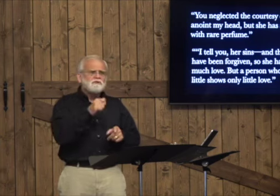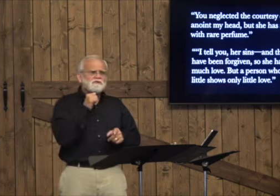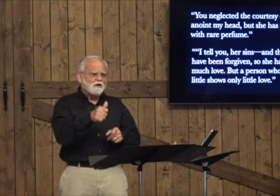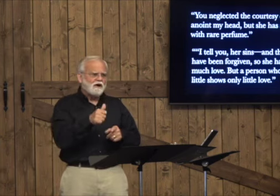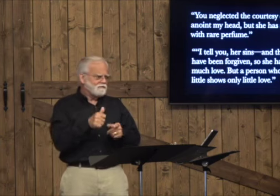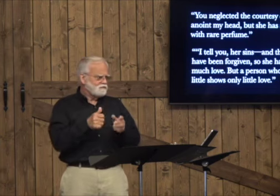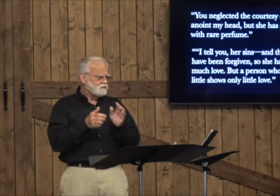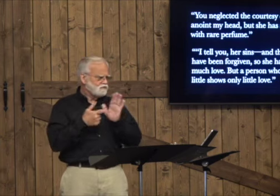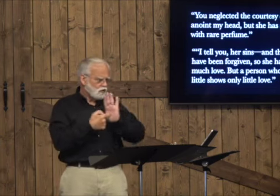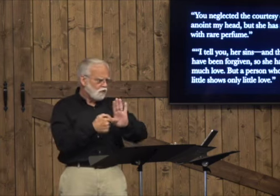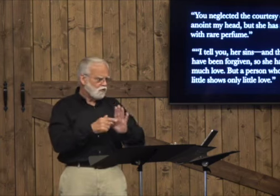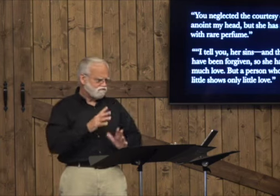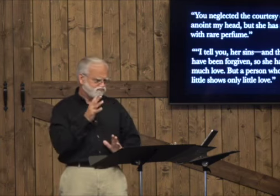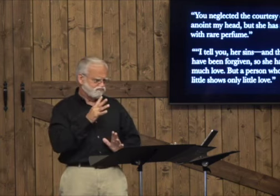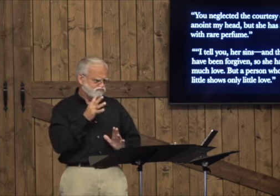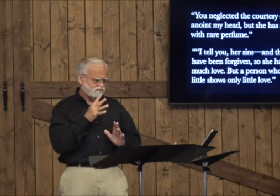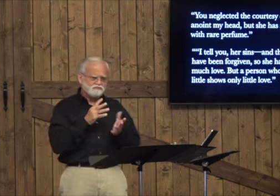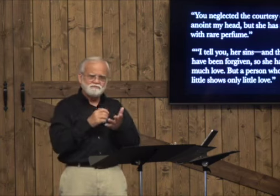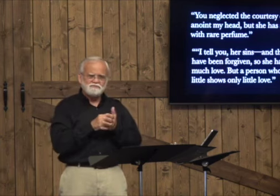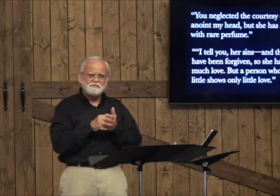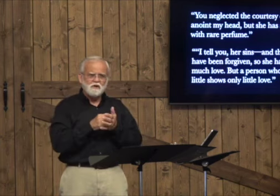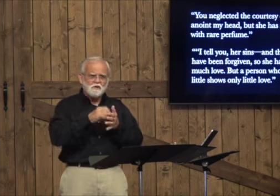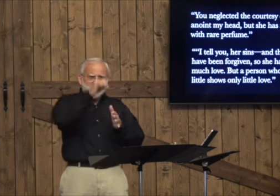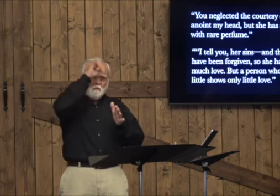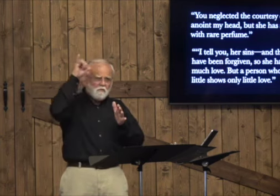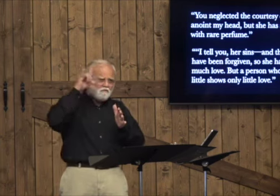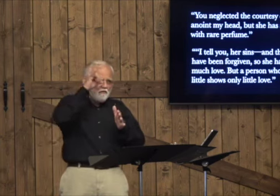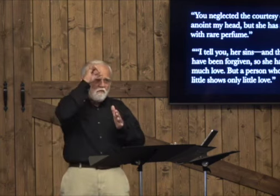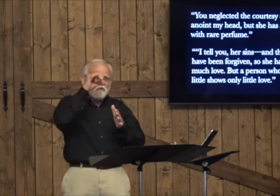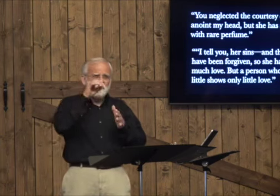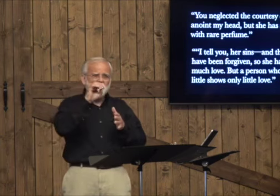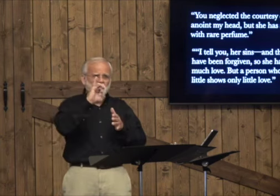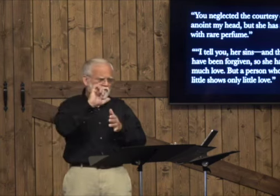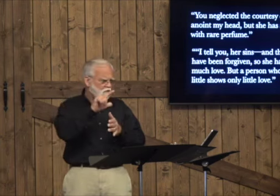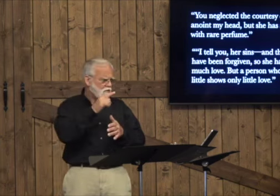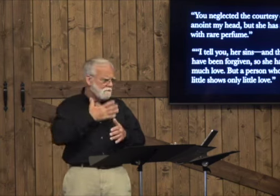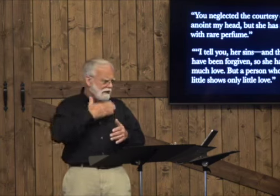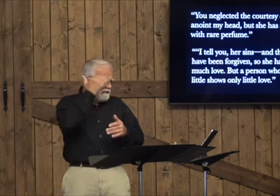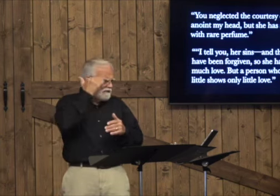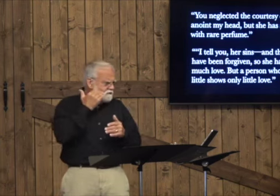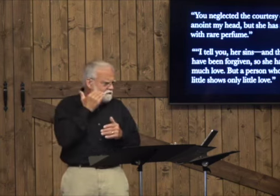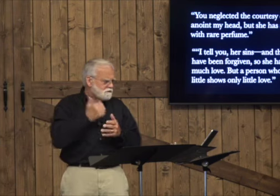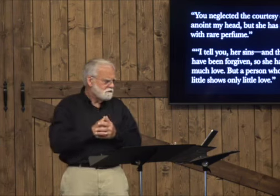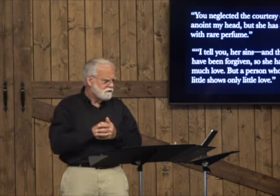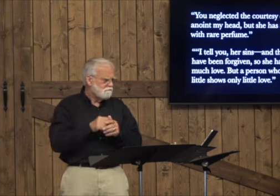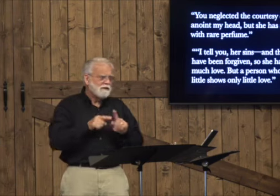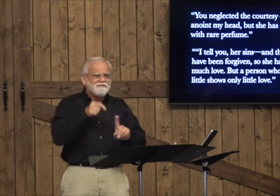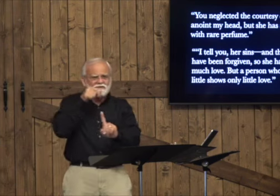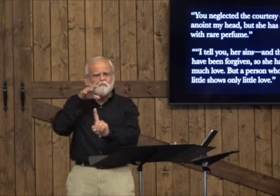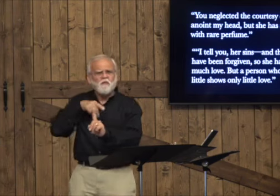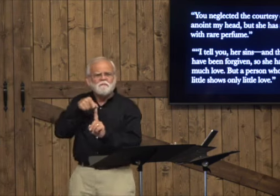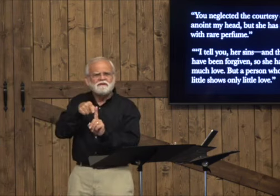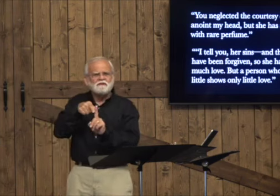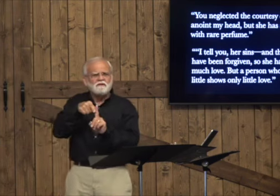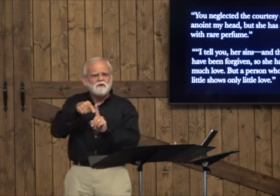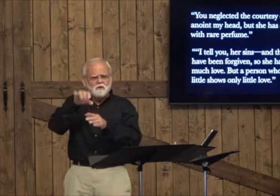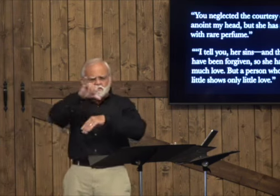You neglected the currency of olive oil to anoint my head. But she has anointed my